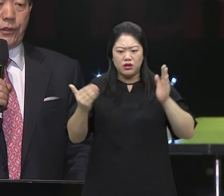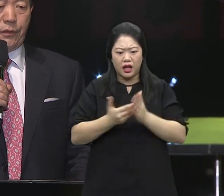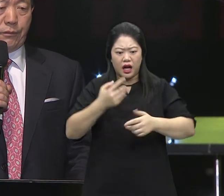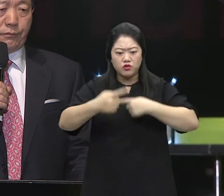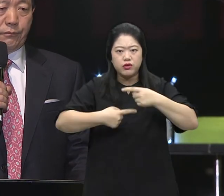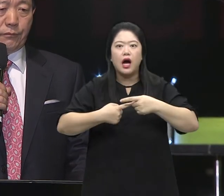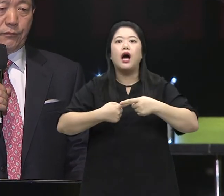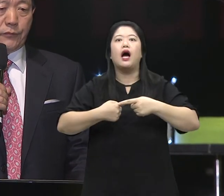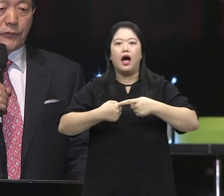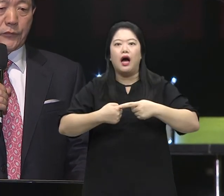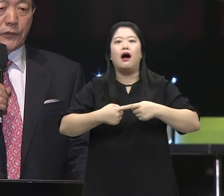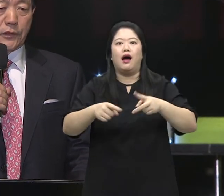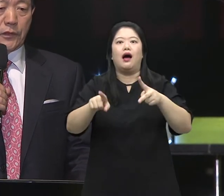And from that day on, I realized